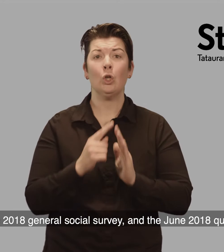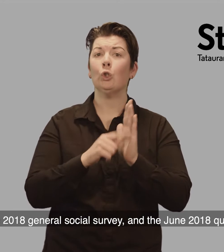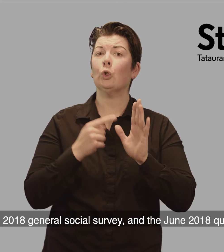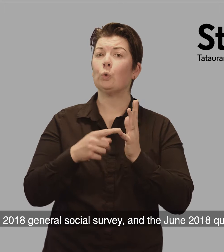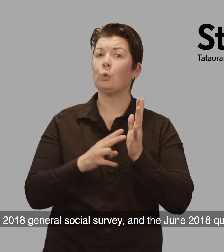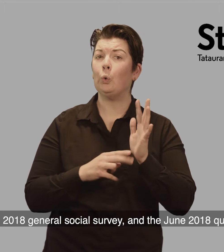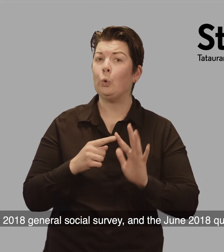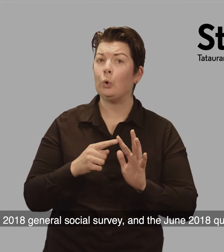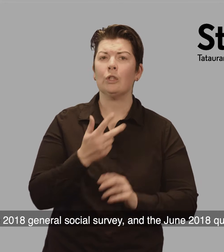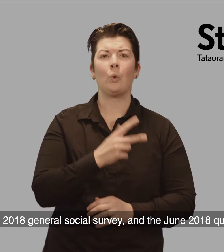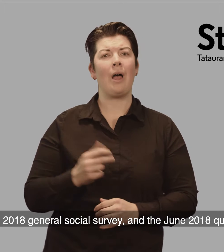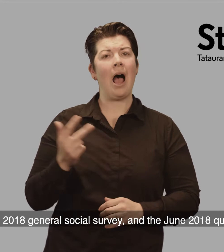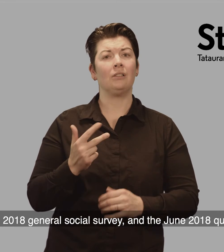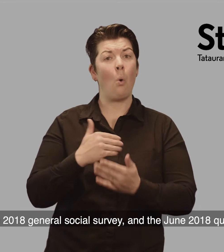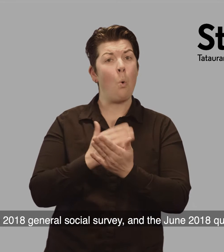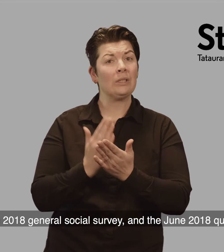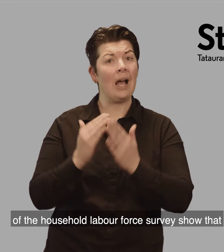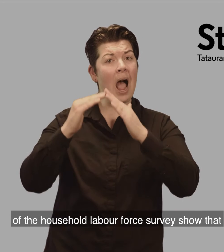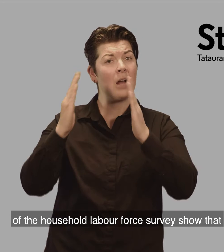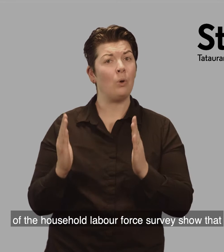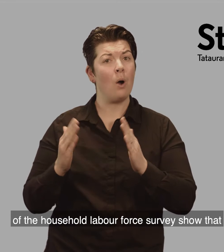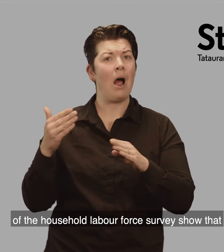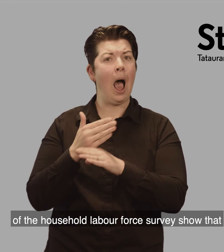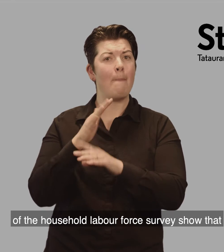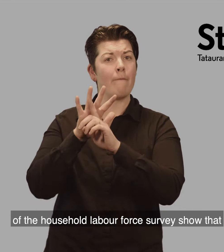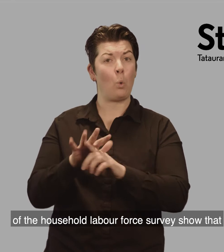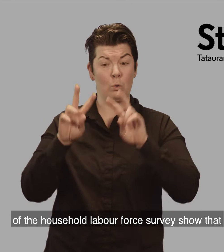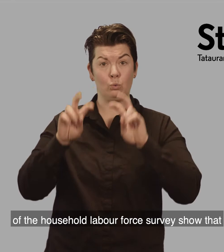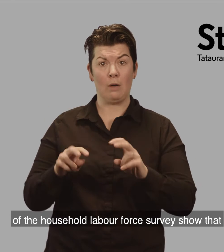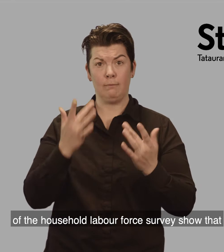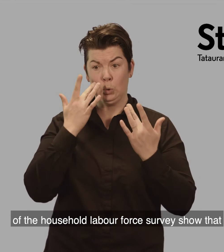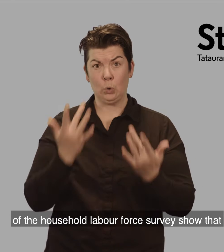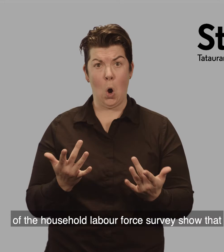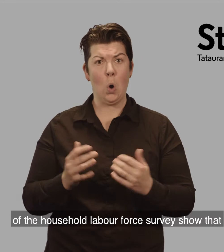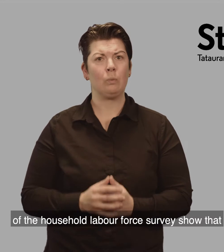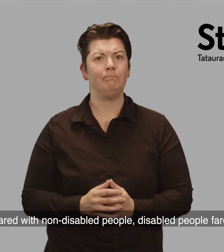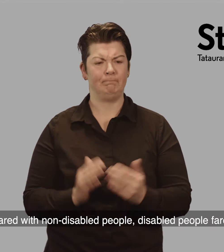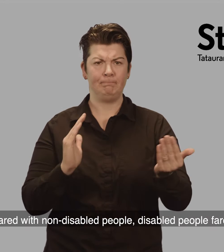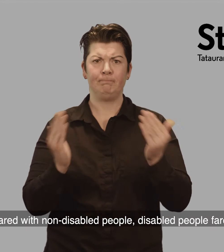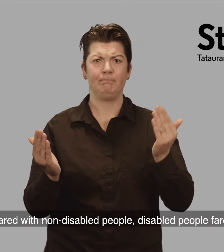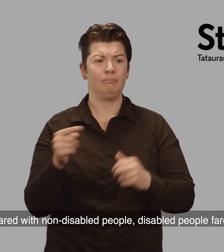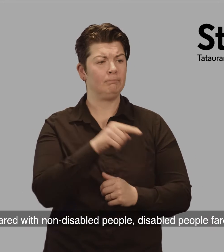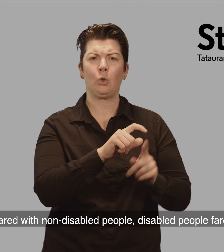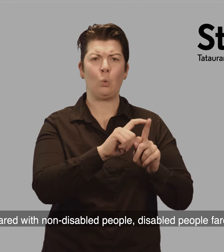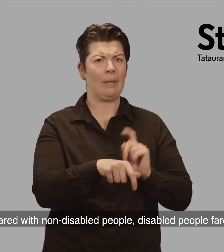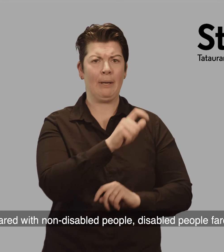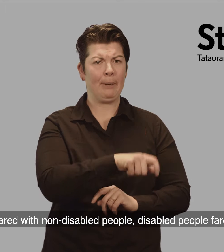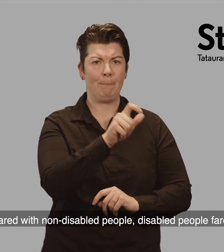June 2018 quarter of the Household Labour Force Survey show that, compared with non-disabled people,